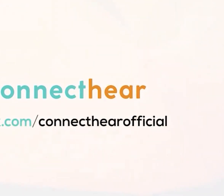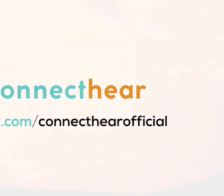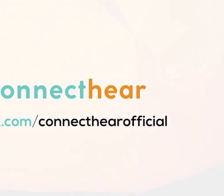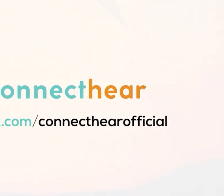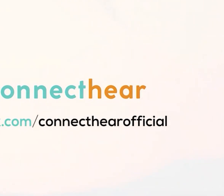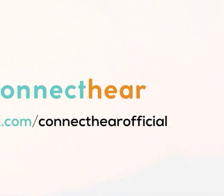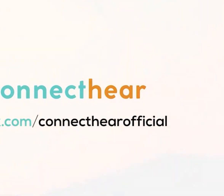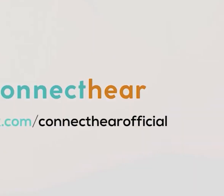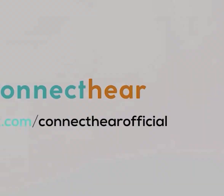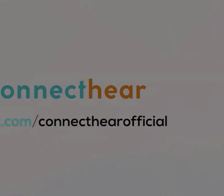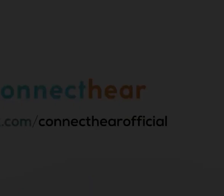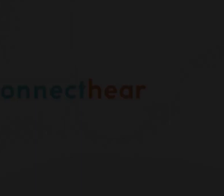and the helping you do